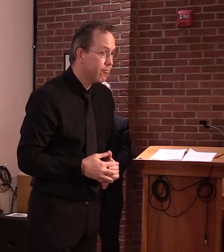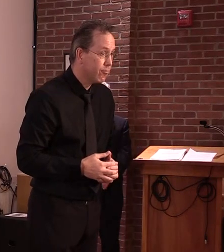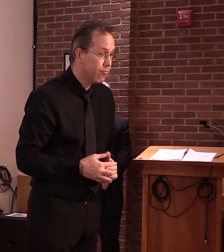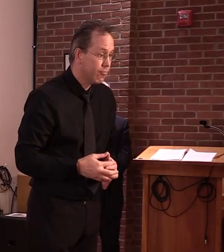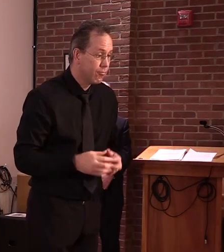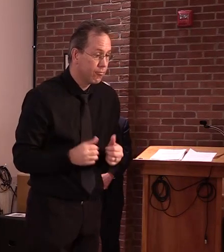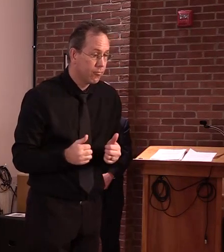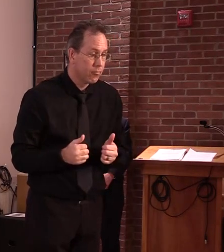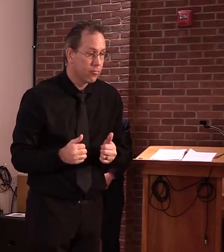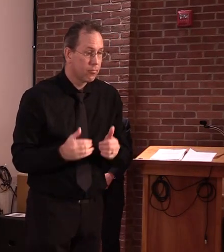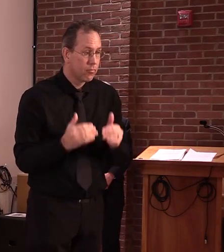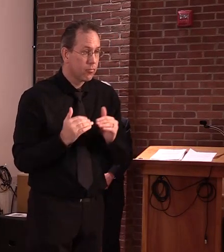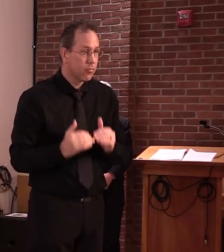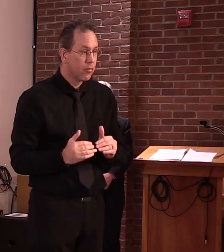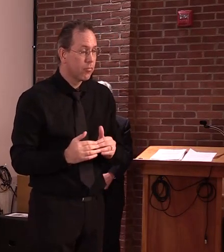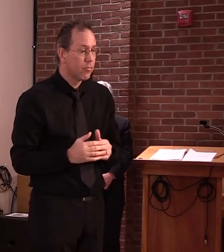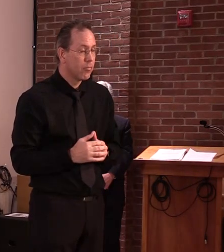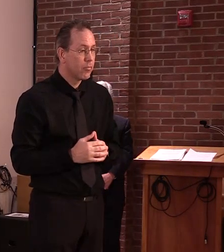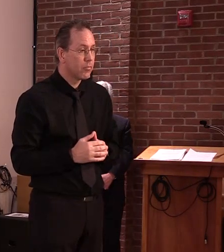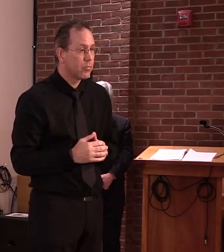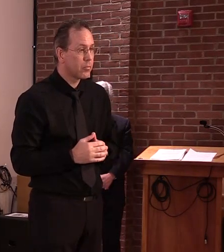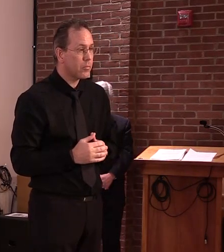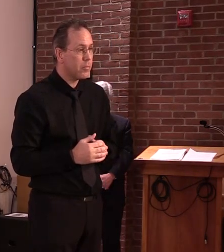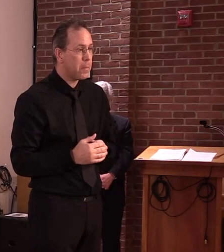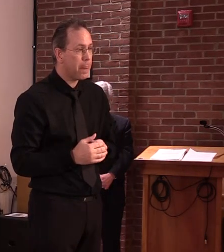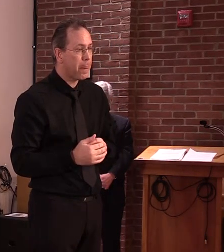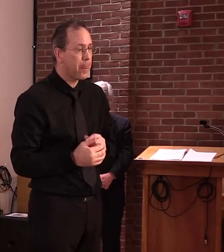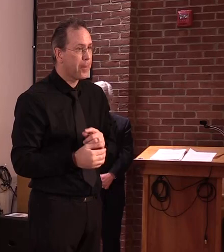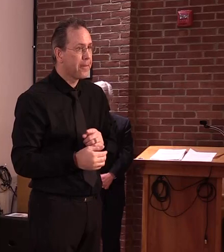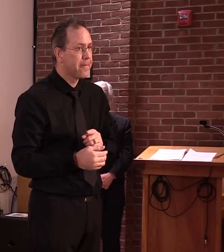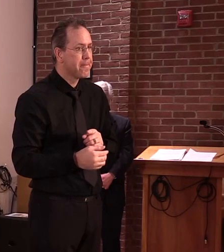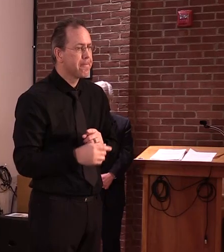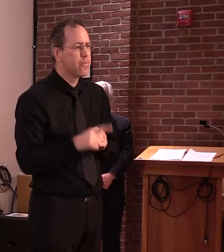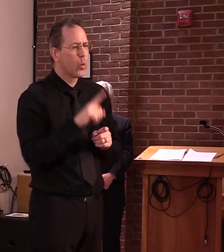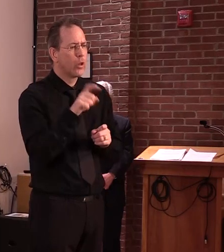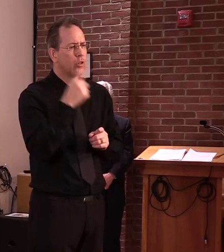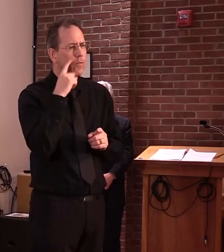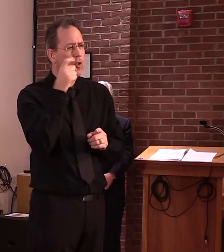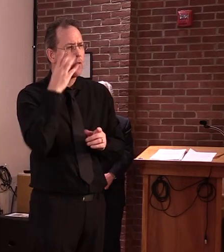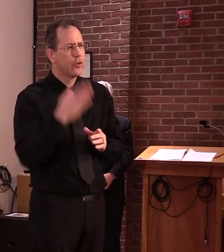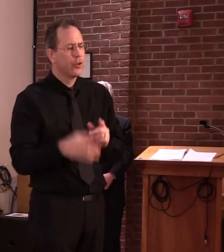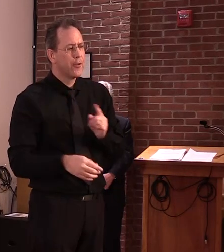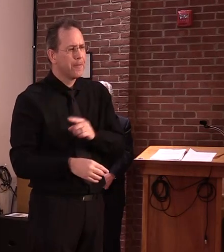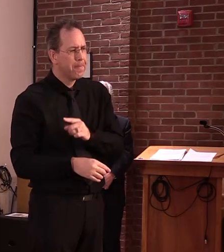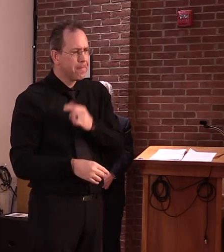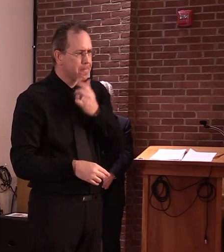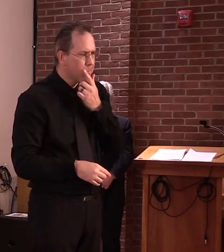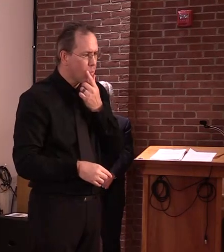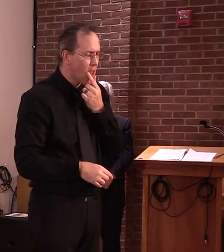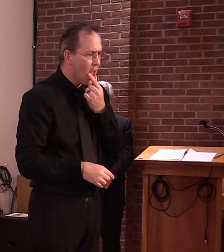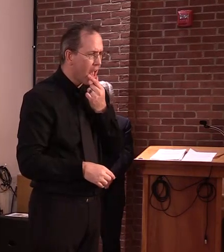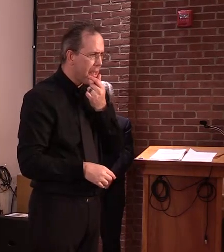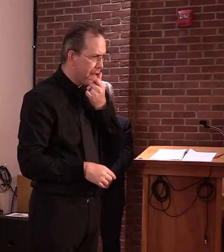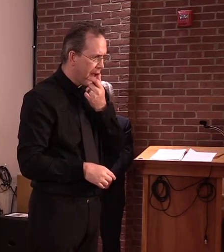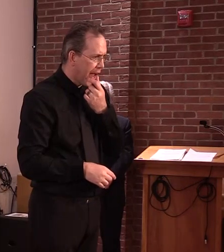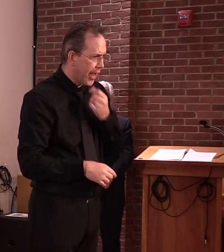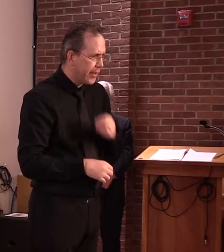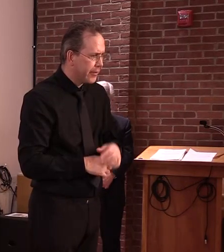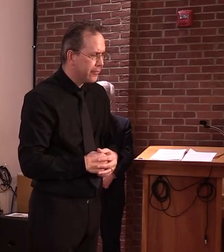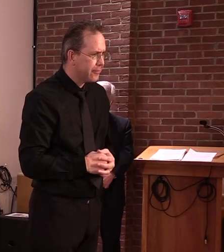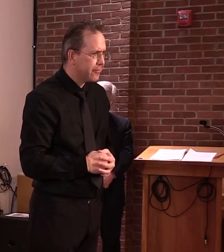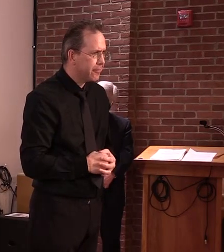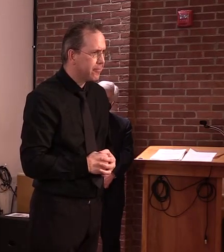Governor, can you tell me, uh, how many complaints have been made using the executive order reporting tool,